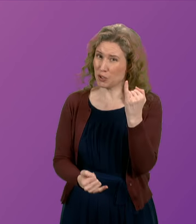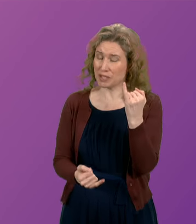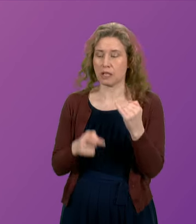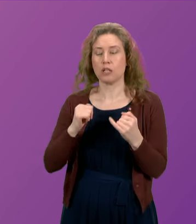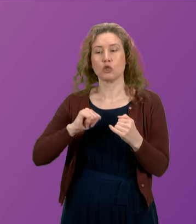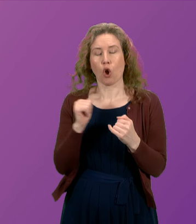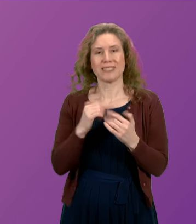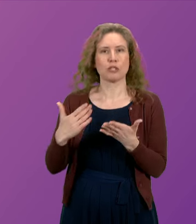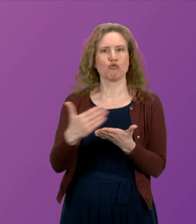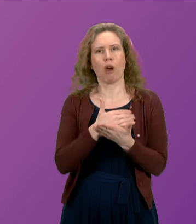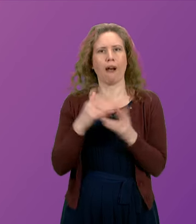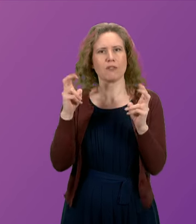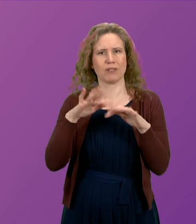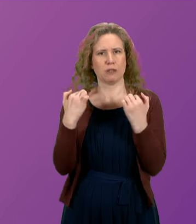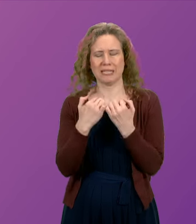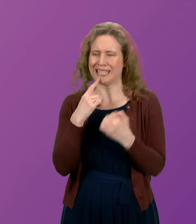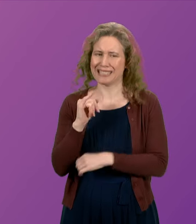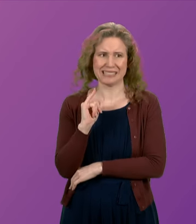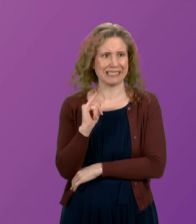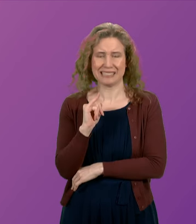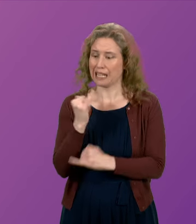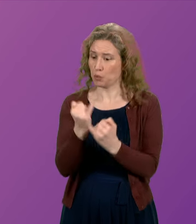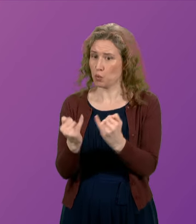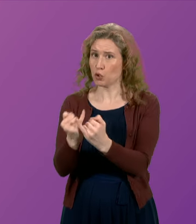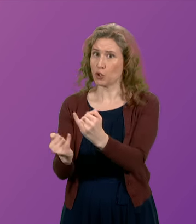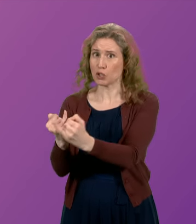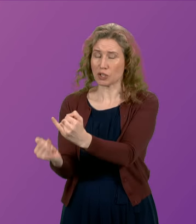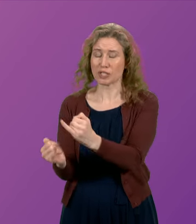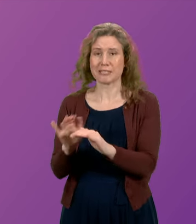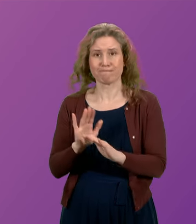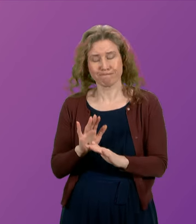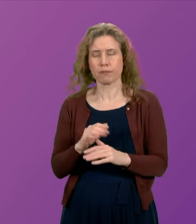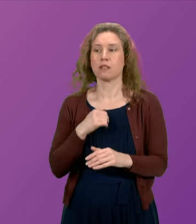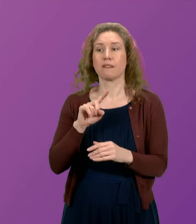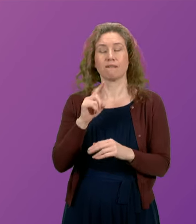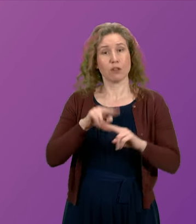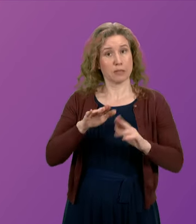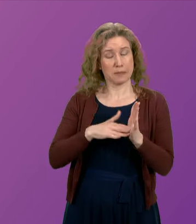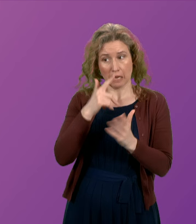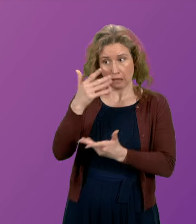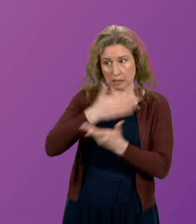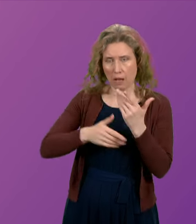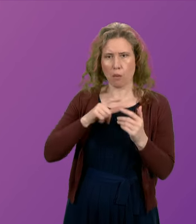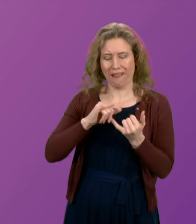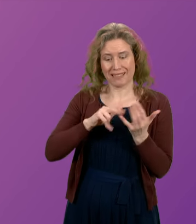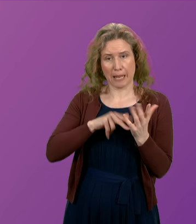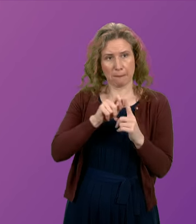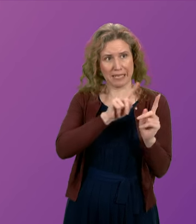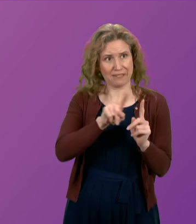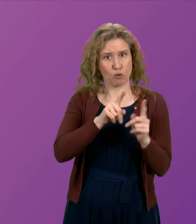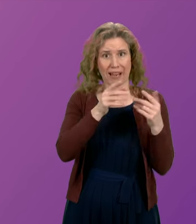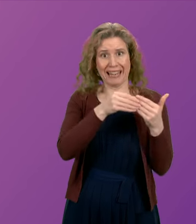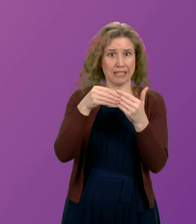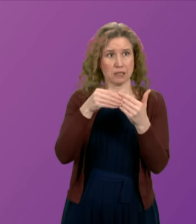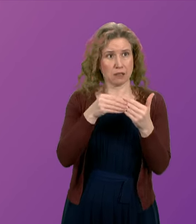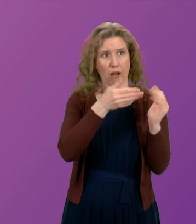Recovery Consortium has called a move in the wrong direction. Can the First Minister explain why successive SNP leaders have failed